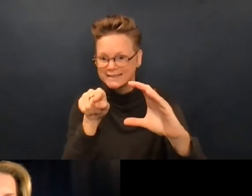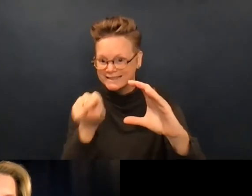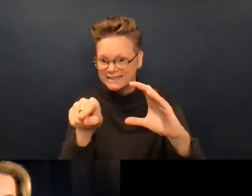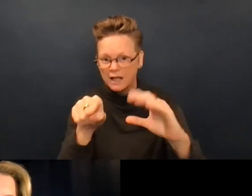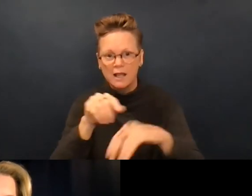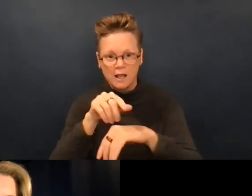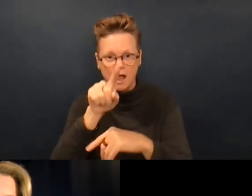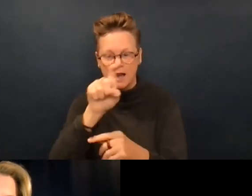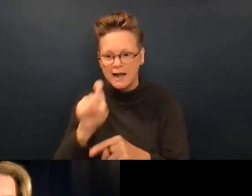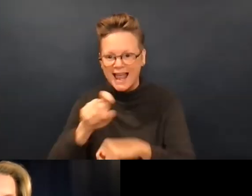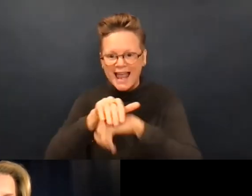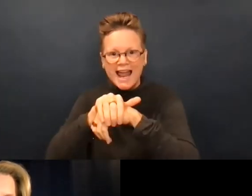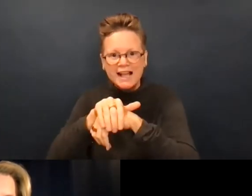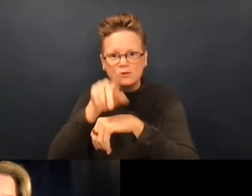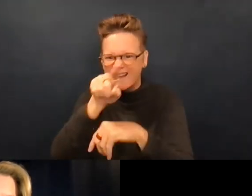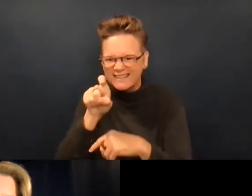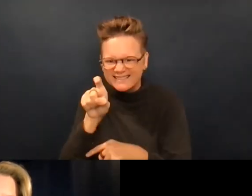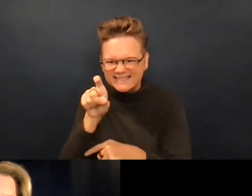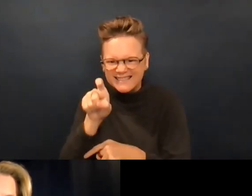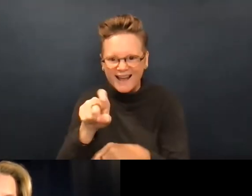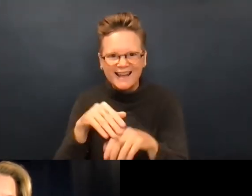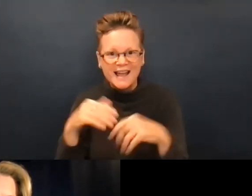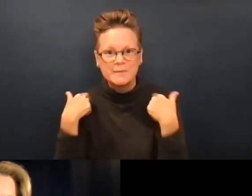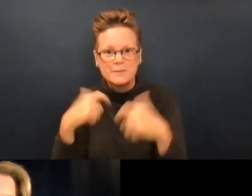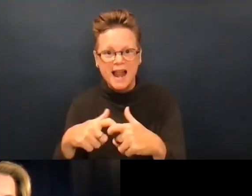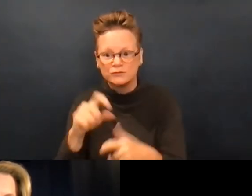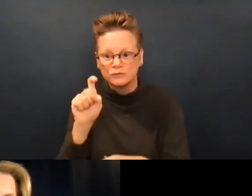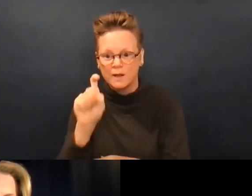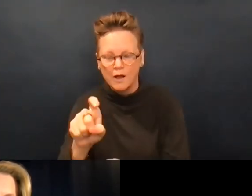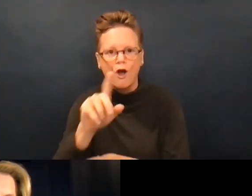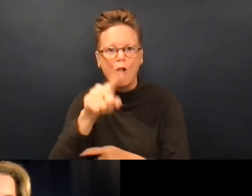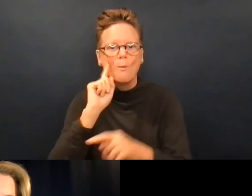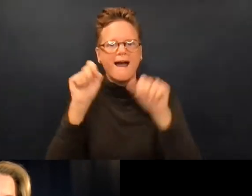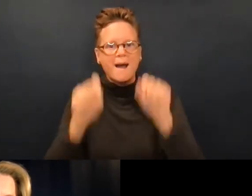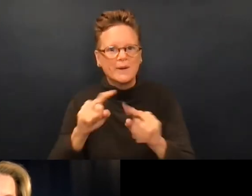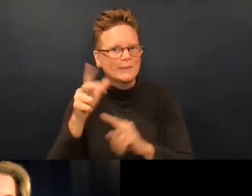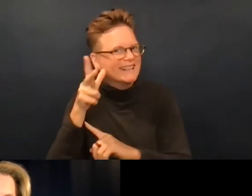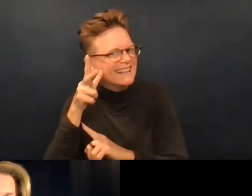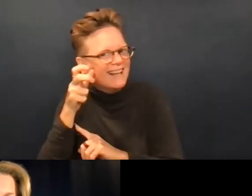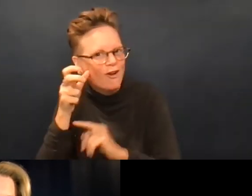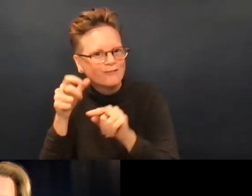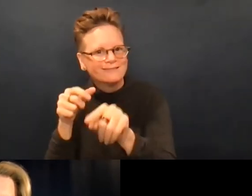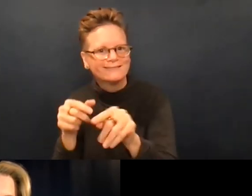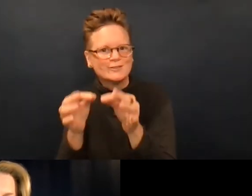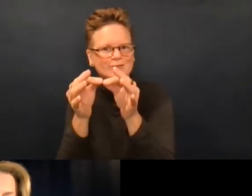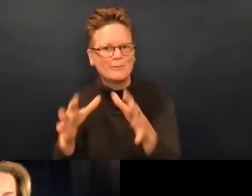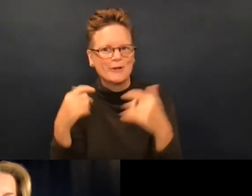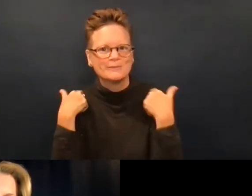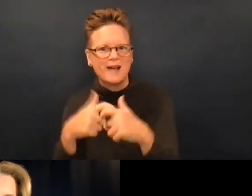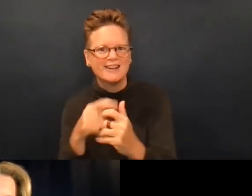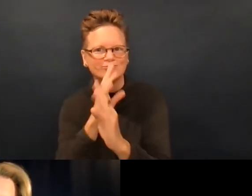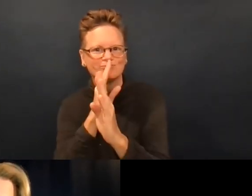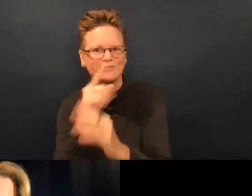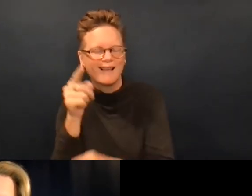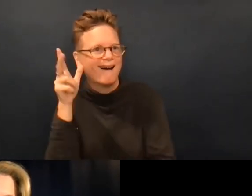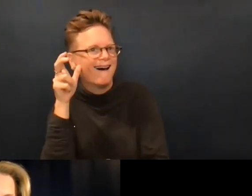like the world. It's on to your far right on the bottom. Click that. Click Spanish. And then you're able to